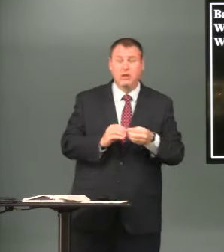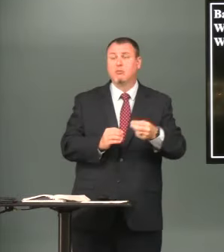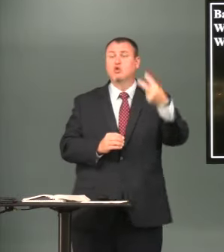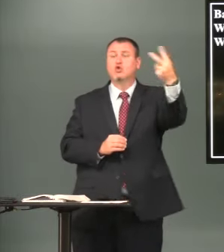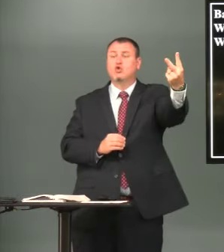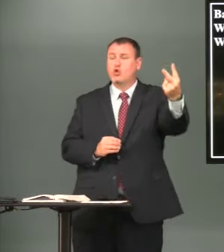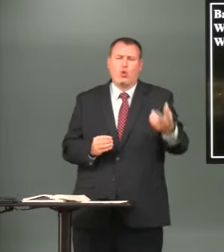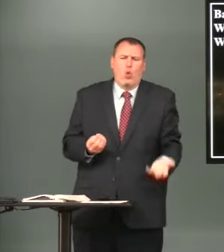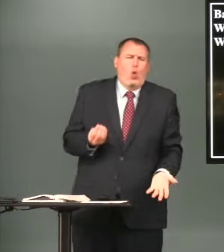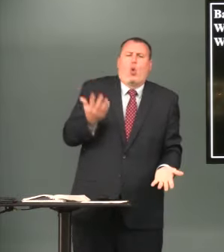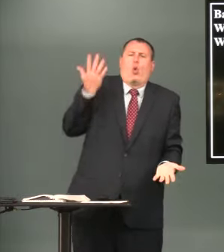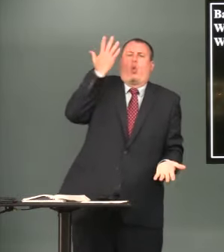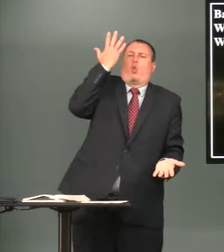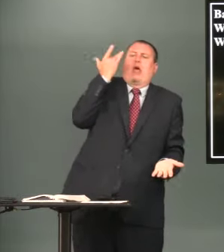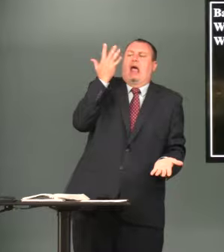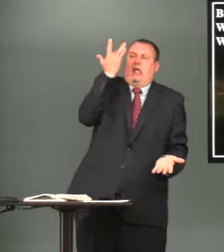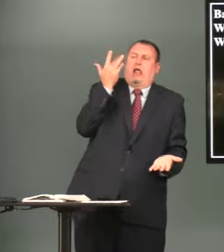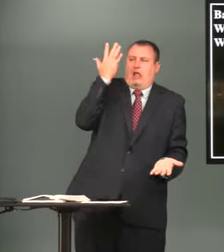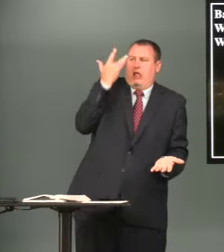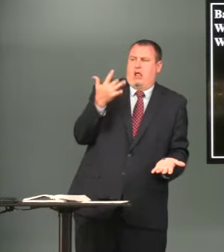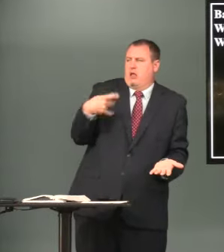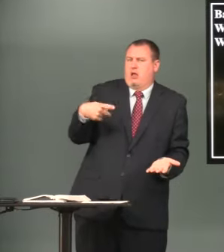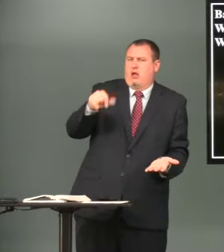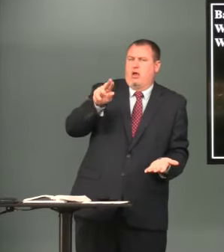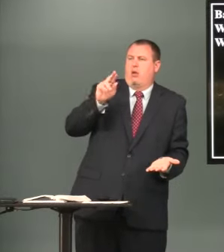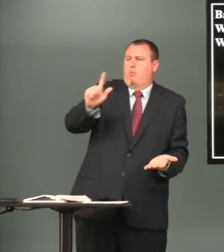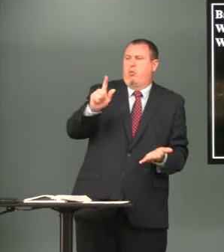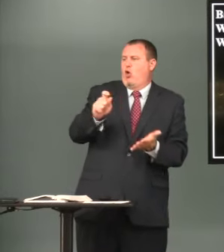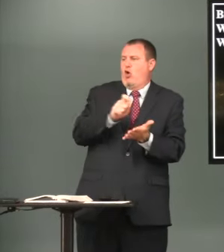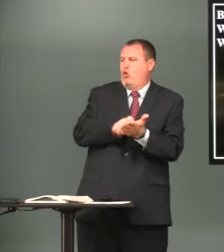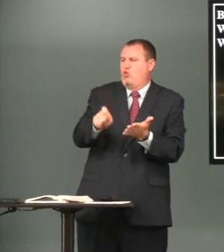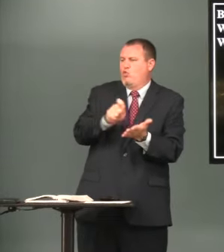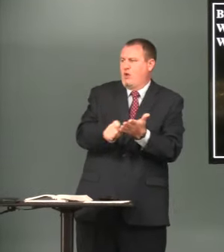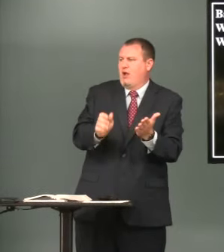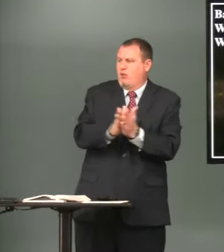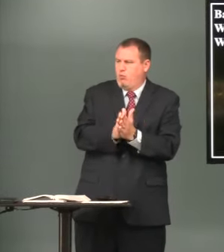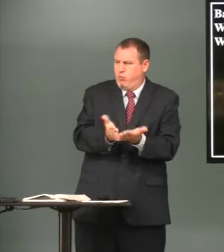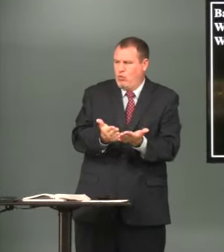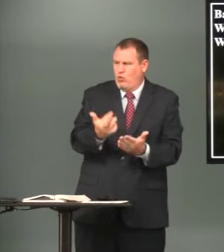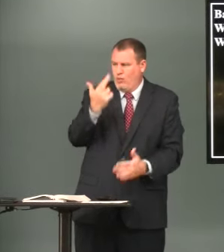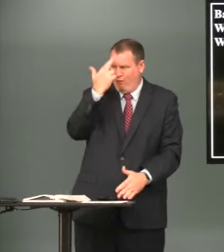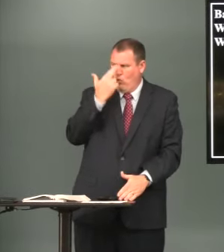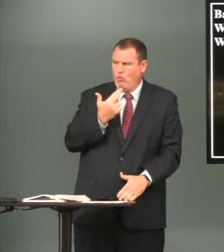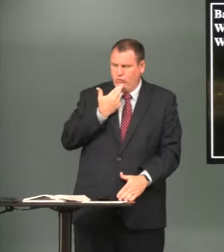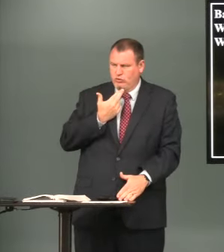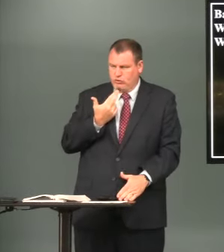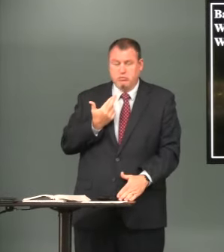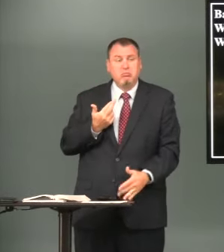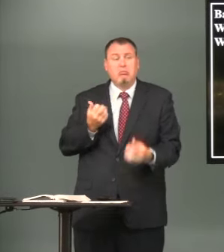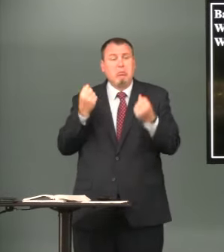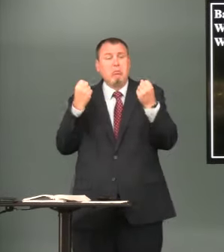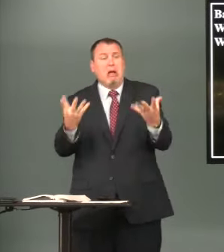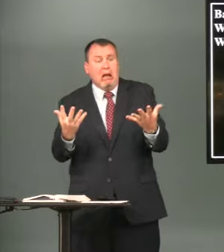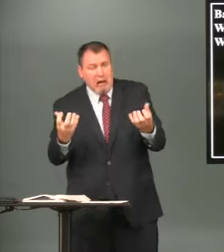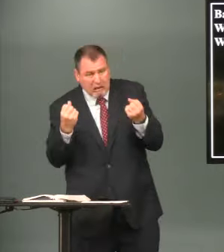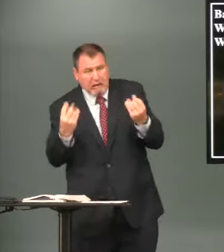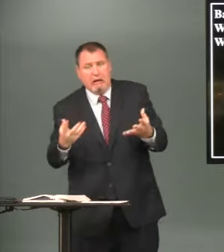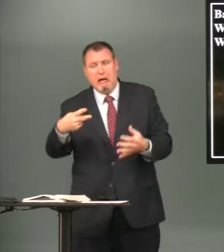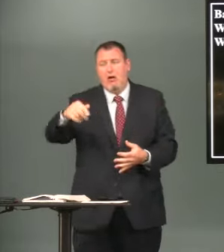now number two the second question would be why did he write it why did he write the book of